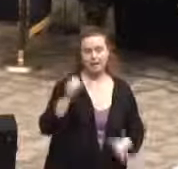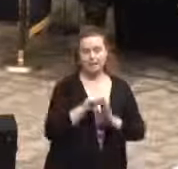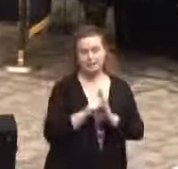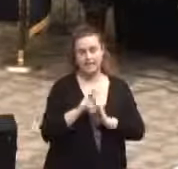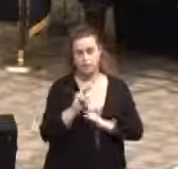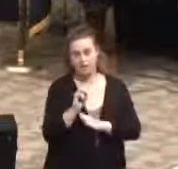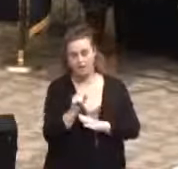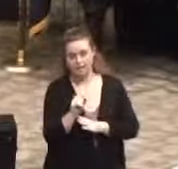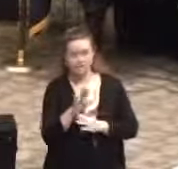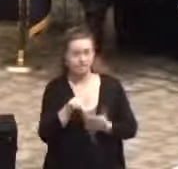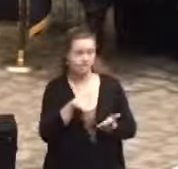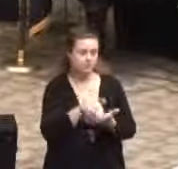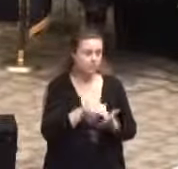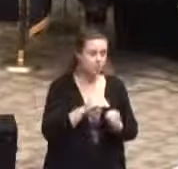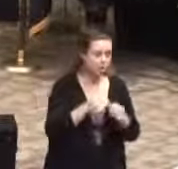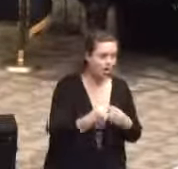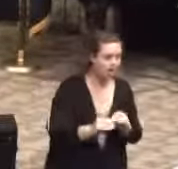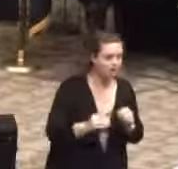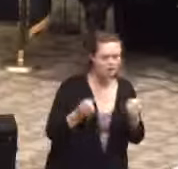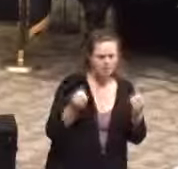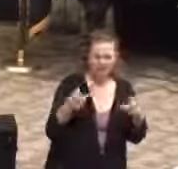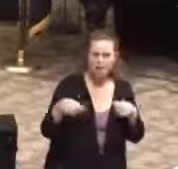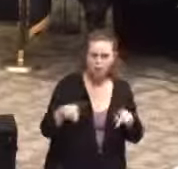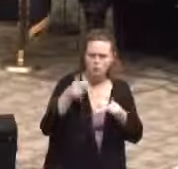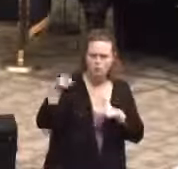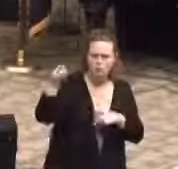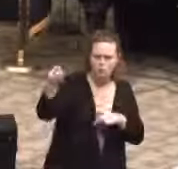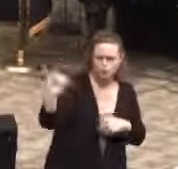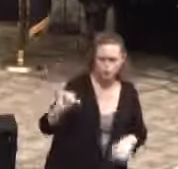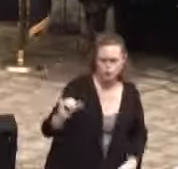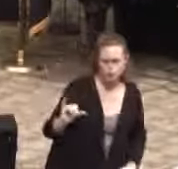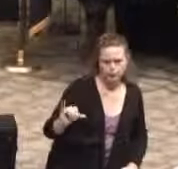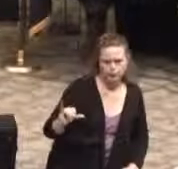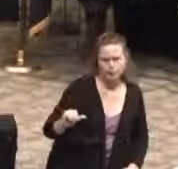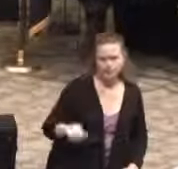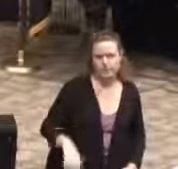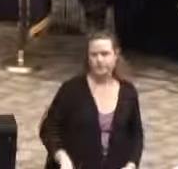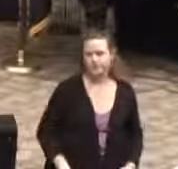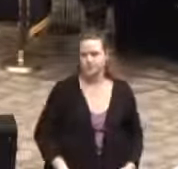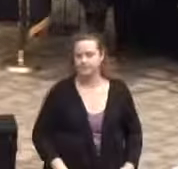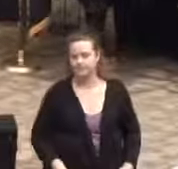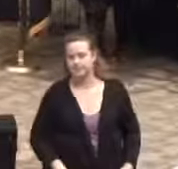unit, central office, many opportunities within both the facility and the field,